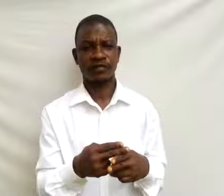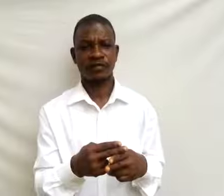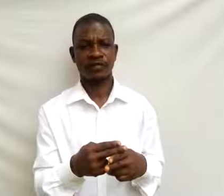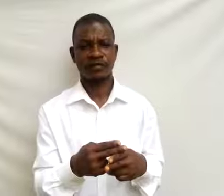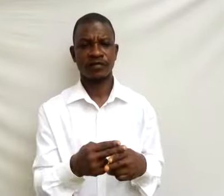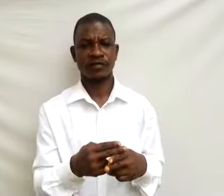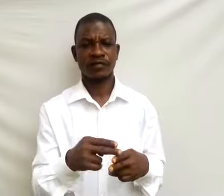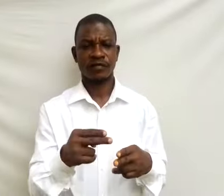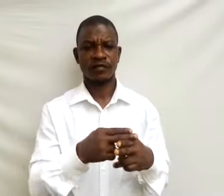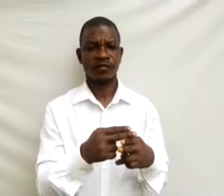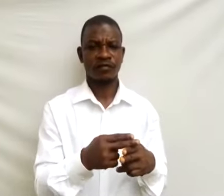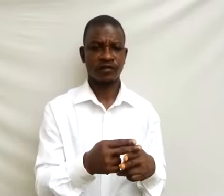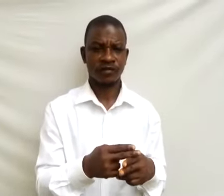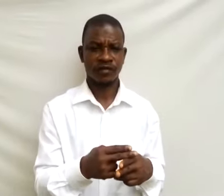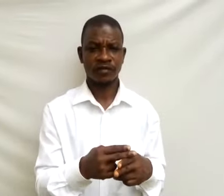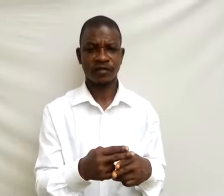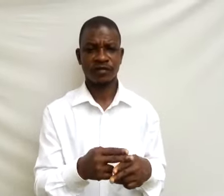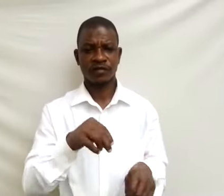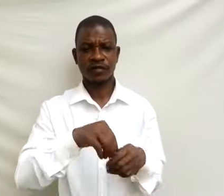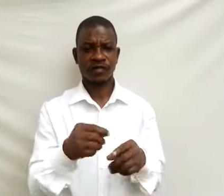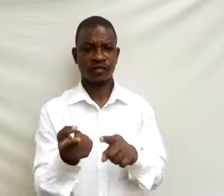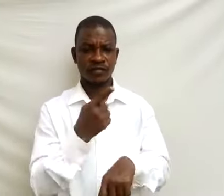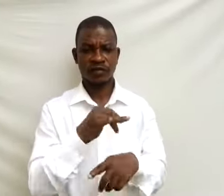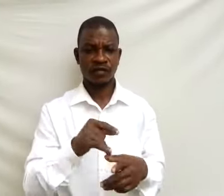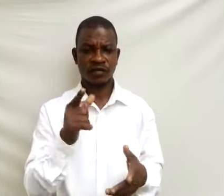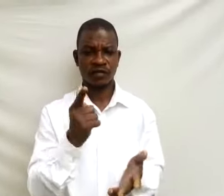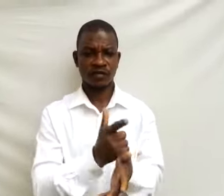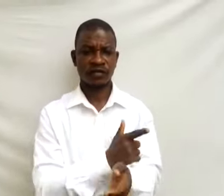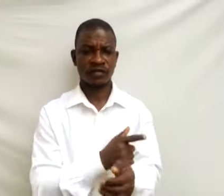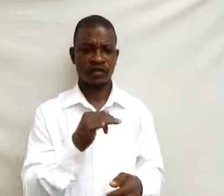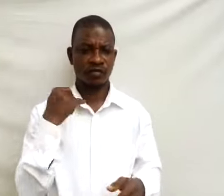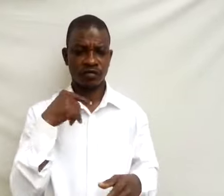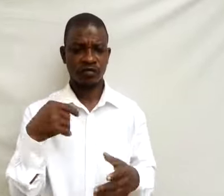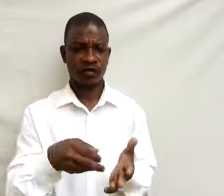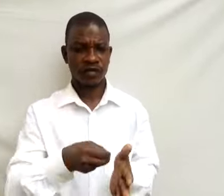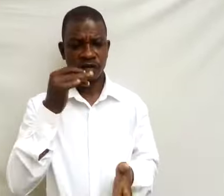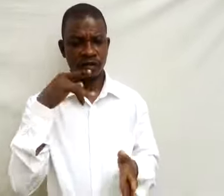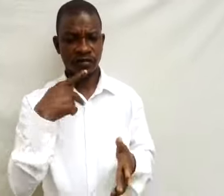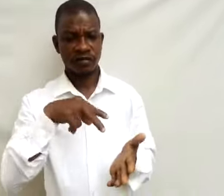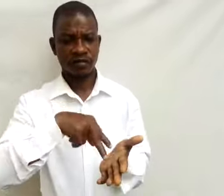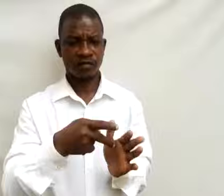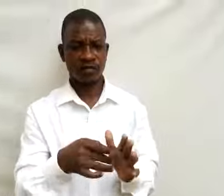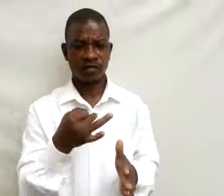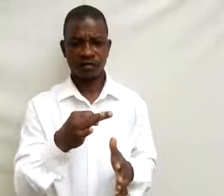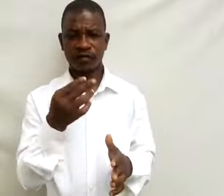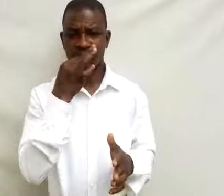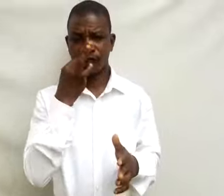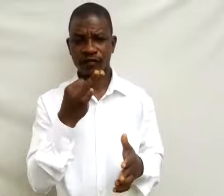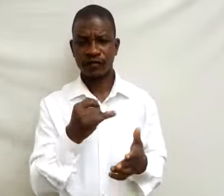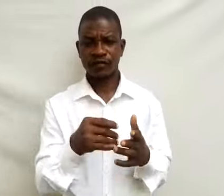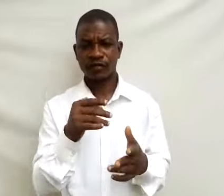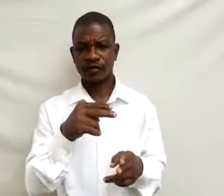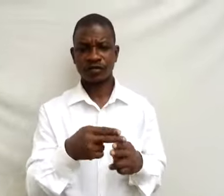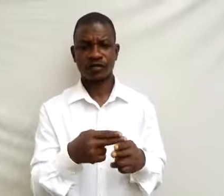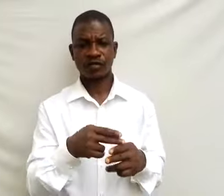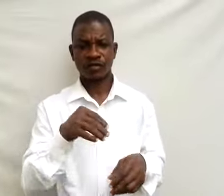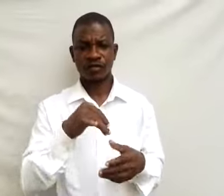Summary 11. In today's lesson, we learn the meaning of food shortage, its causes,